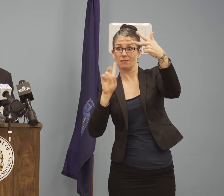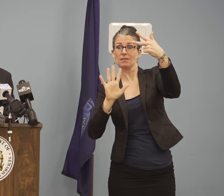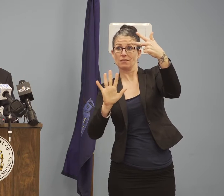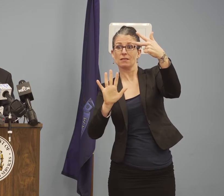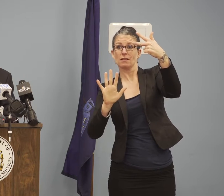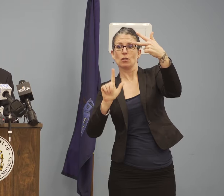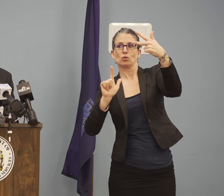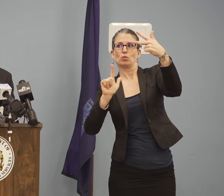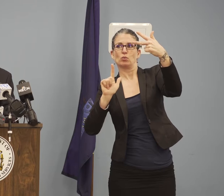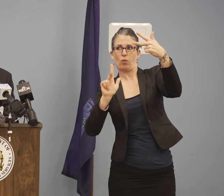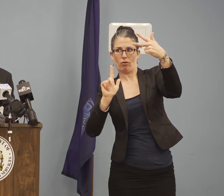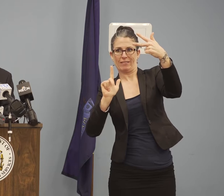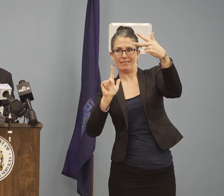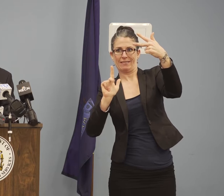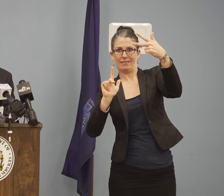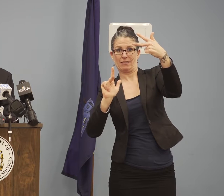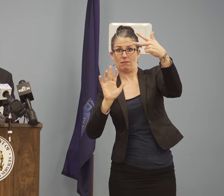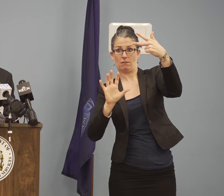cases.